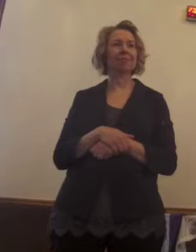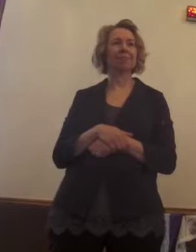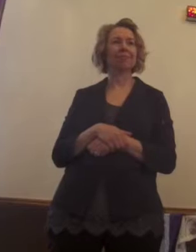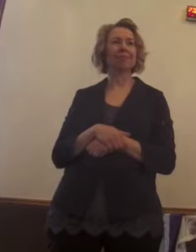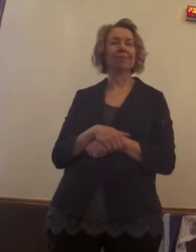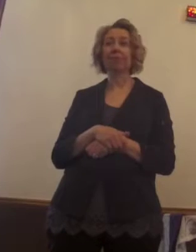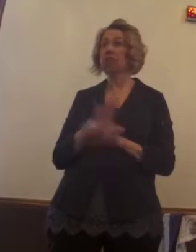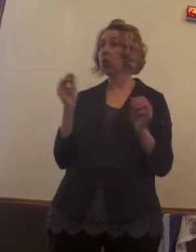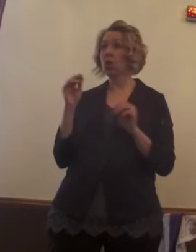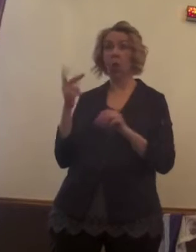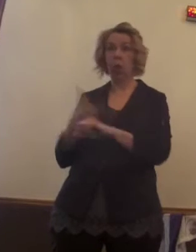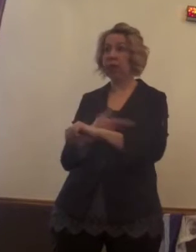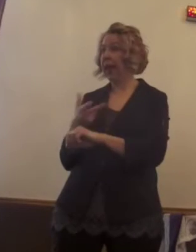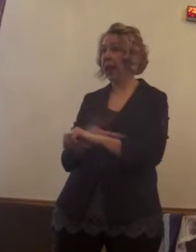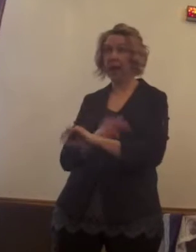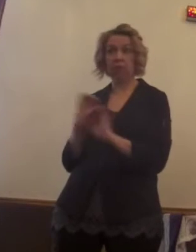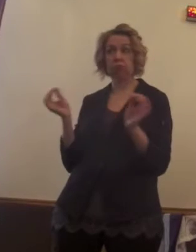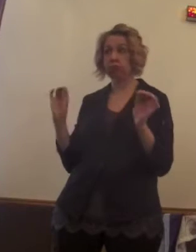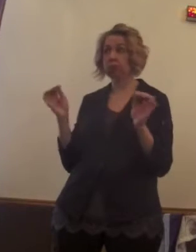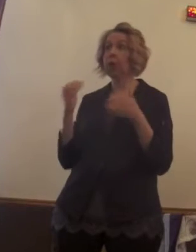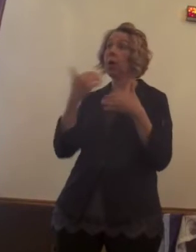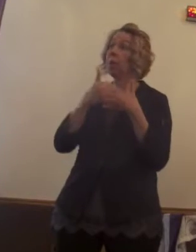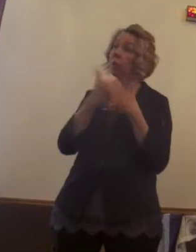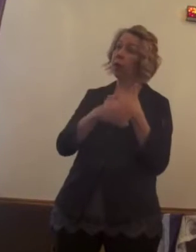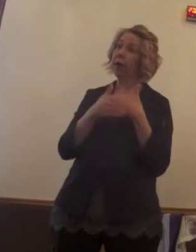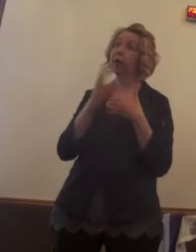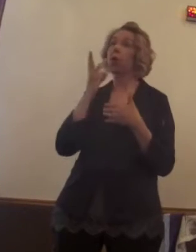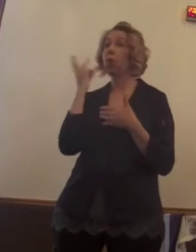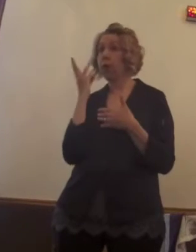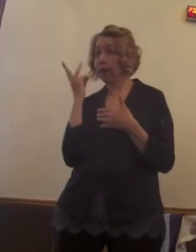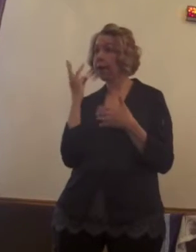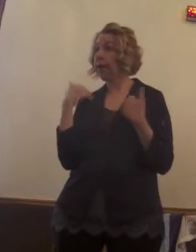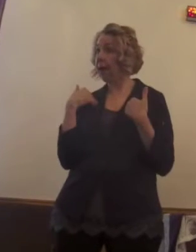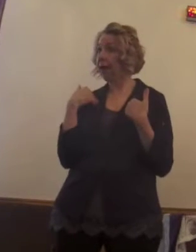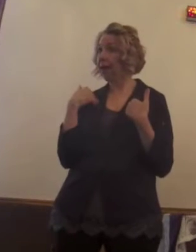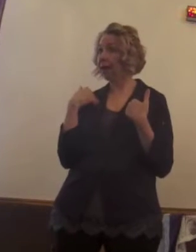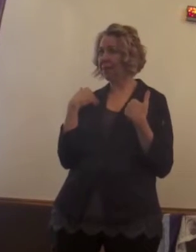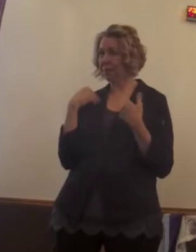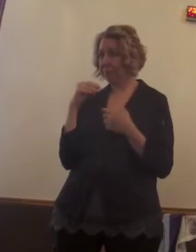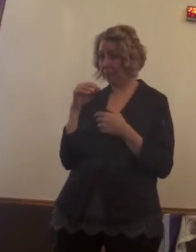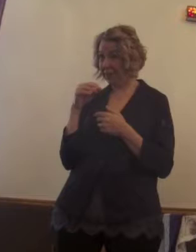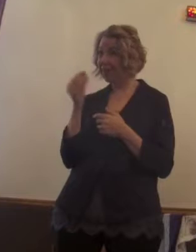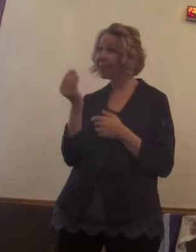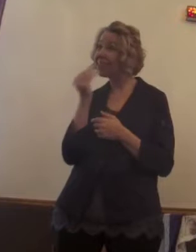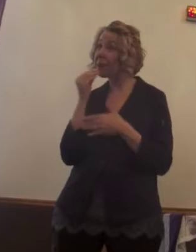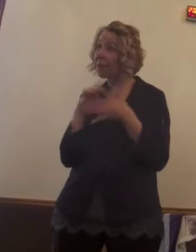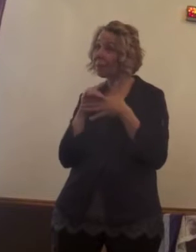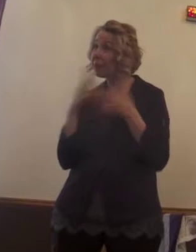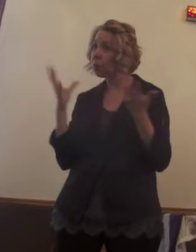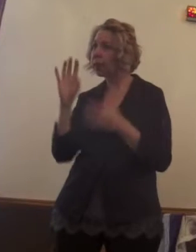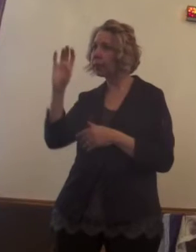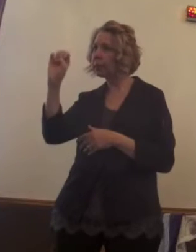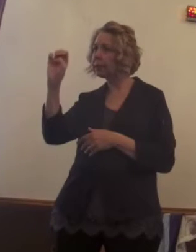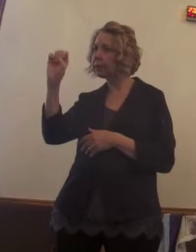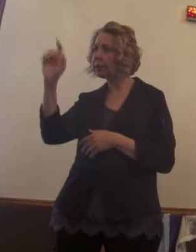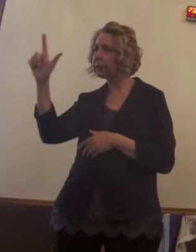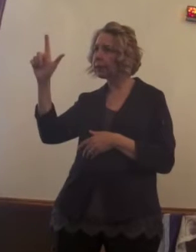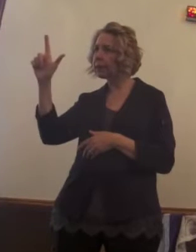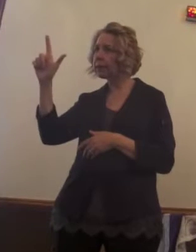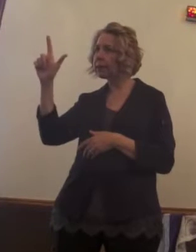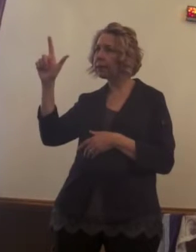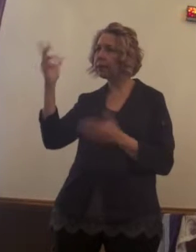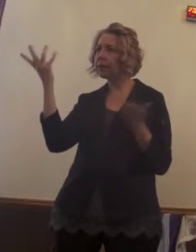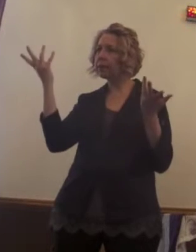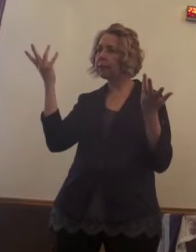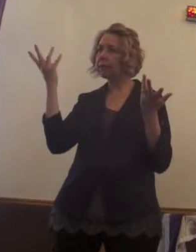have lamb. We knew that they had bread and wine. We'll have bread and grape juice, but it's an experience of thinking what